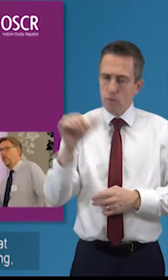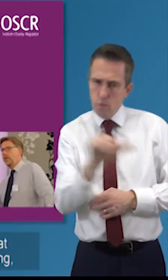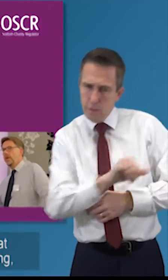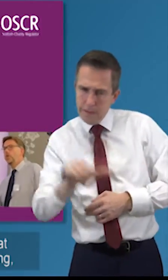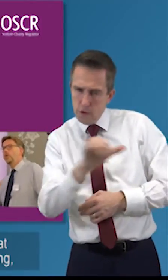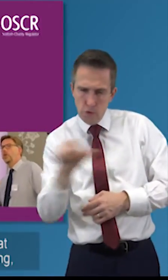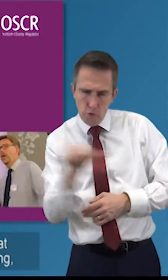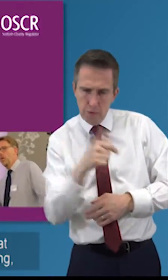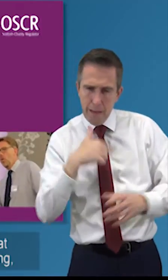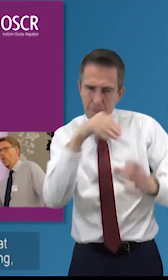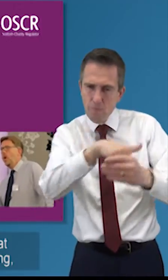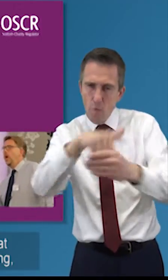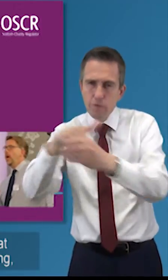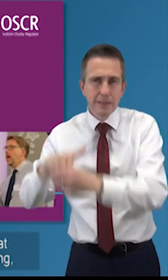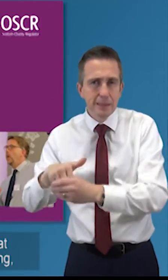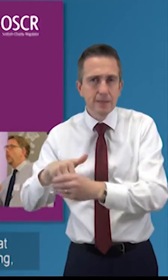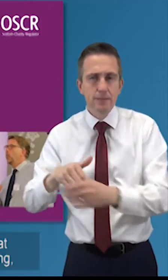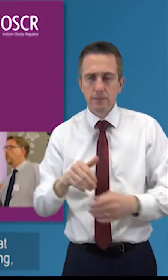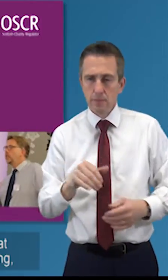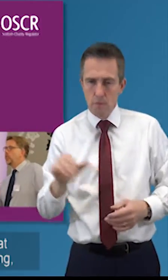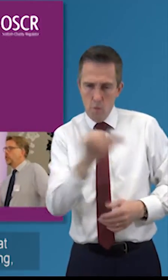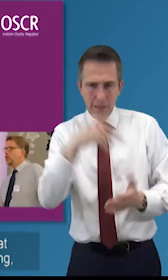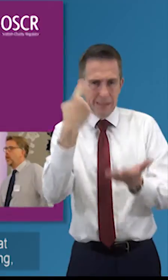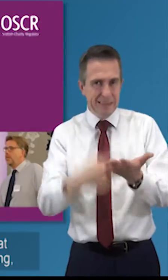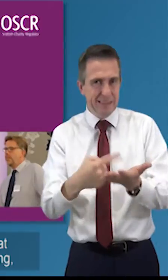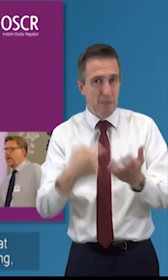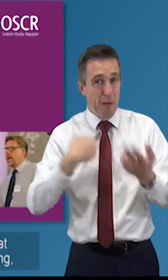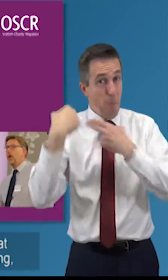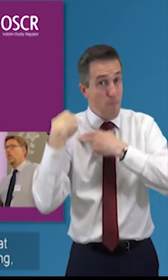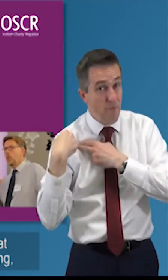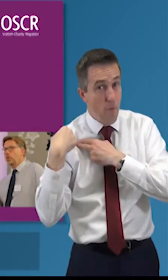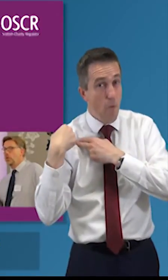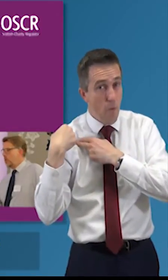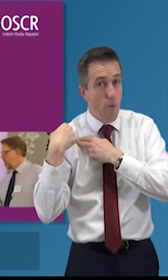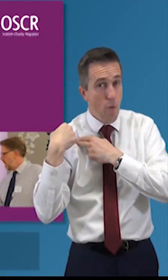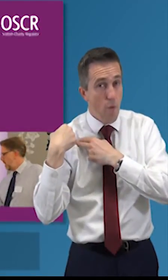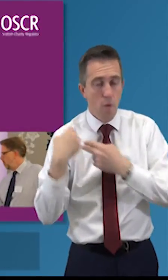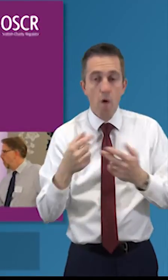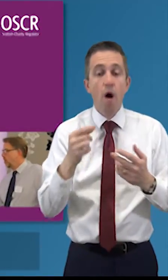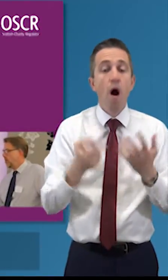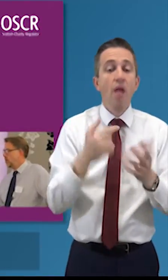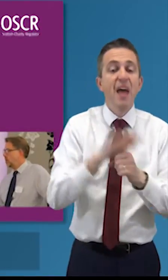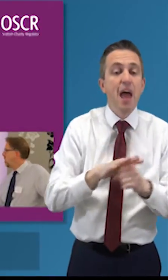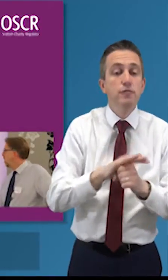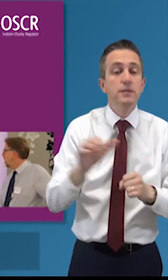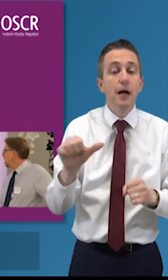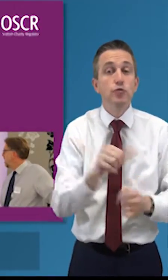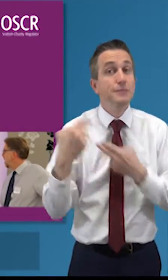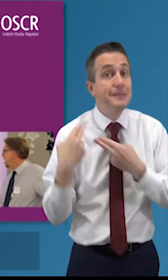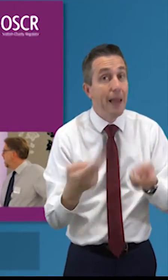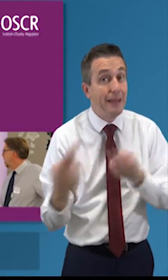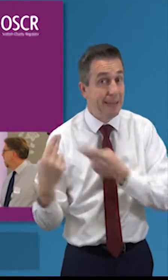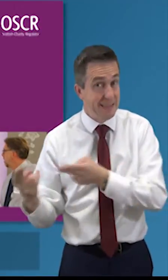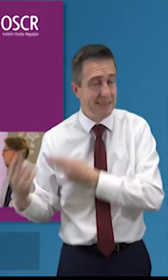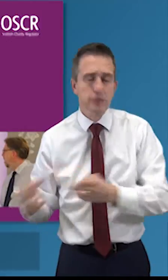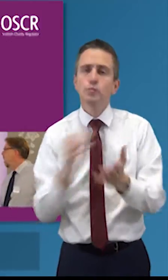need to be involved in what should i know uh what decisions should i be making what should we be leaving to other people and